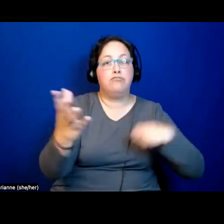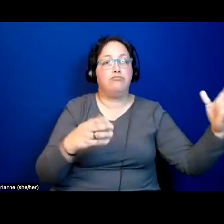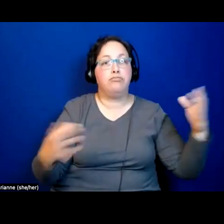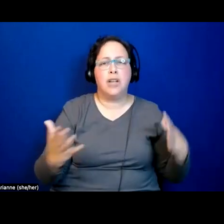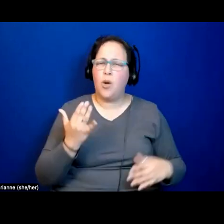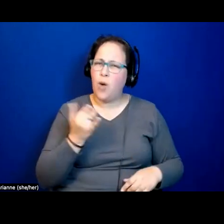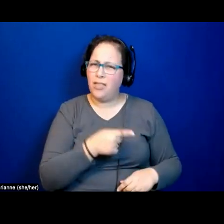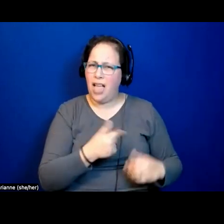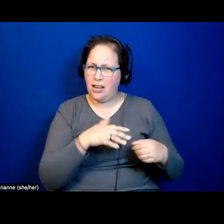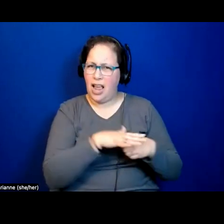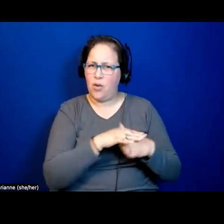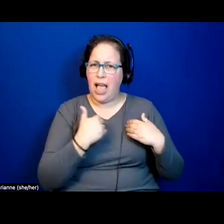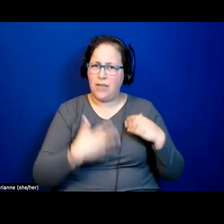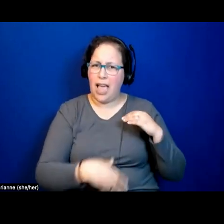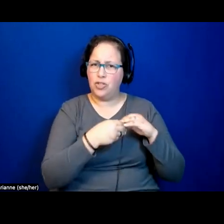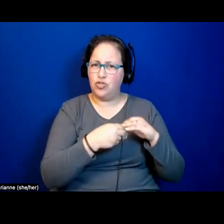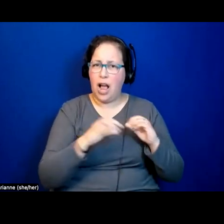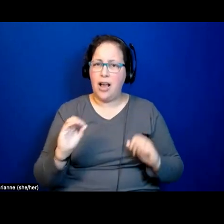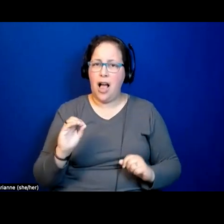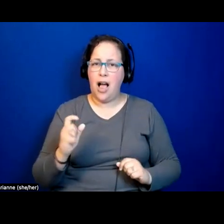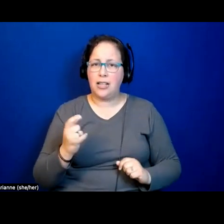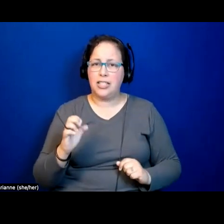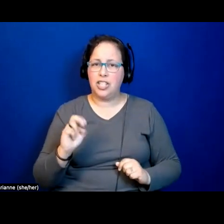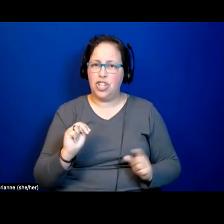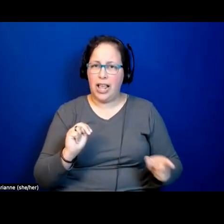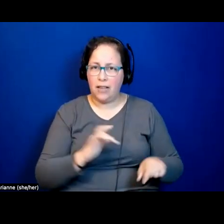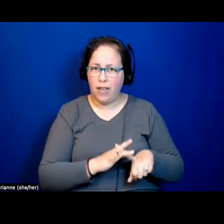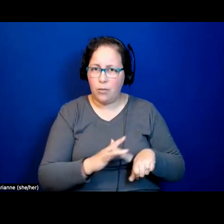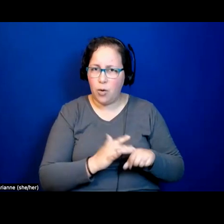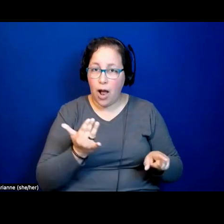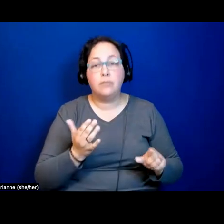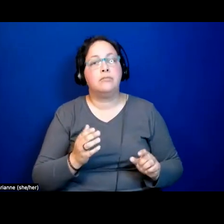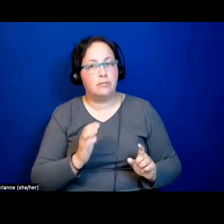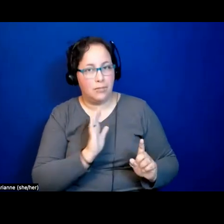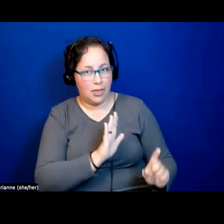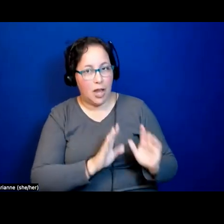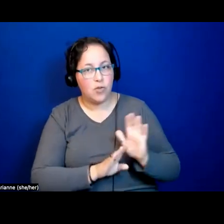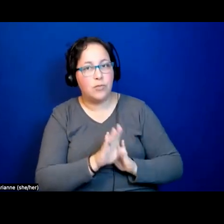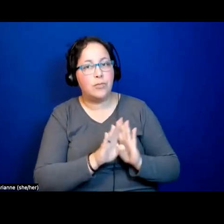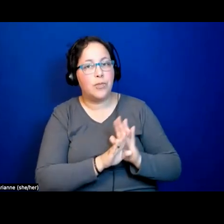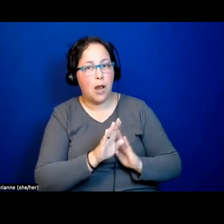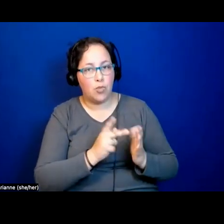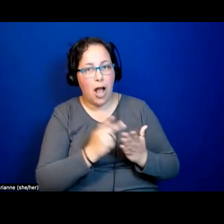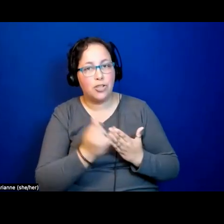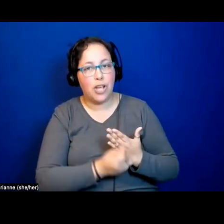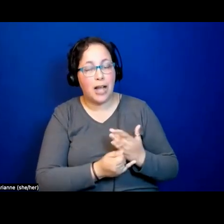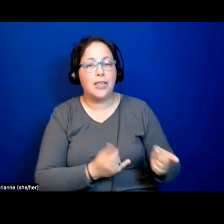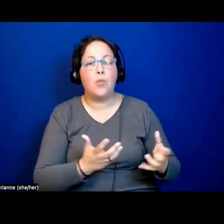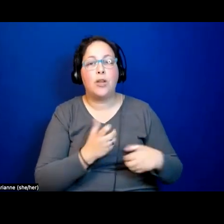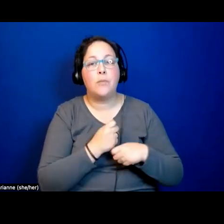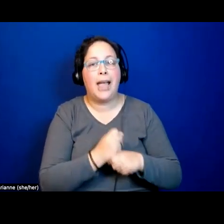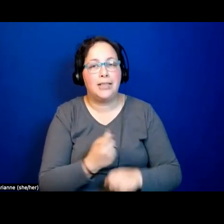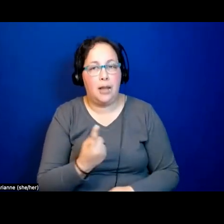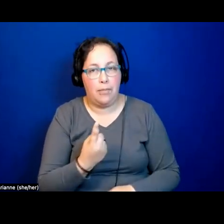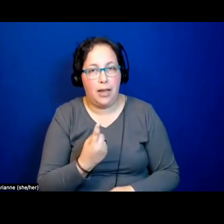surplus oxygen? Because part of the development project was to be able to produce something they might